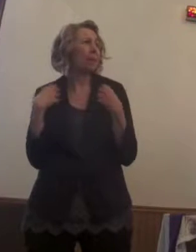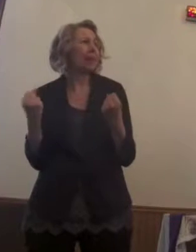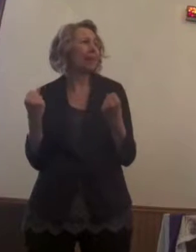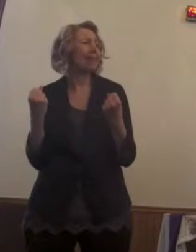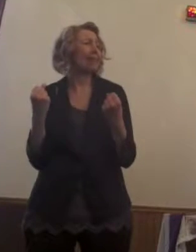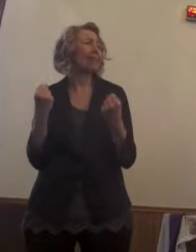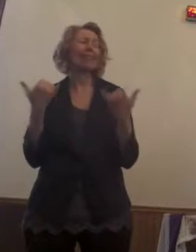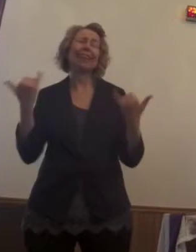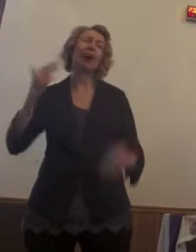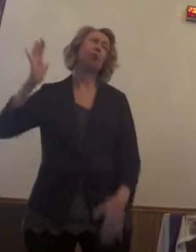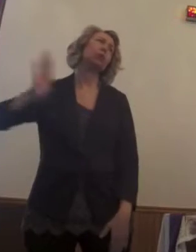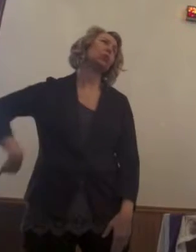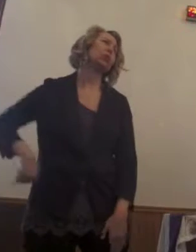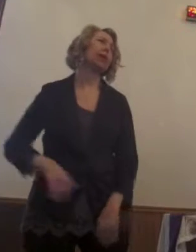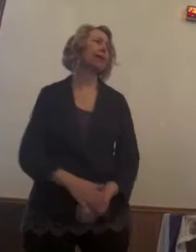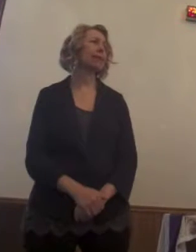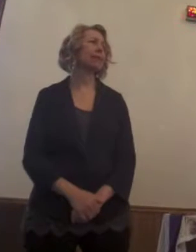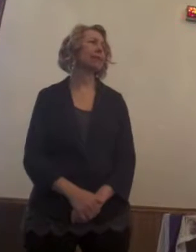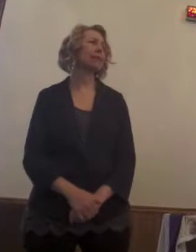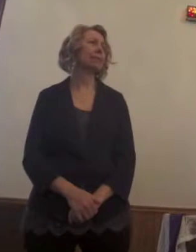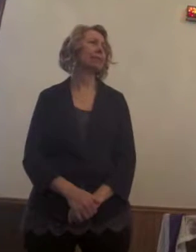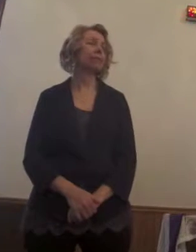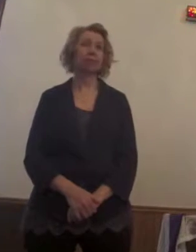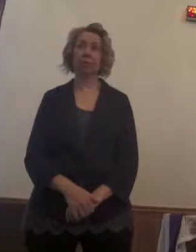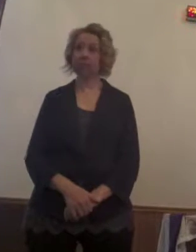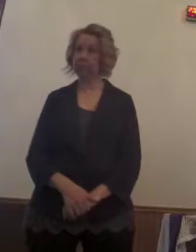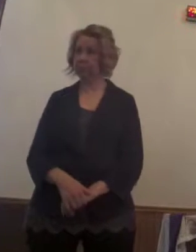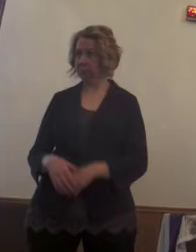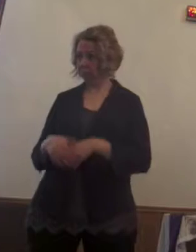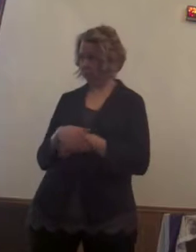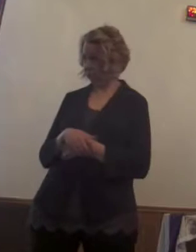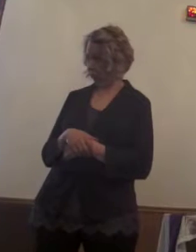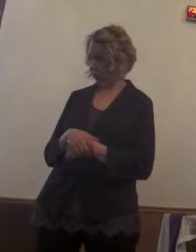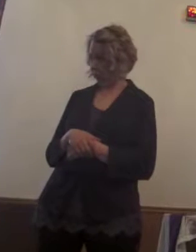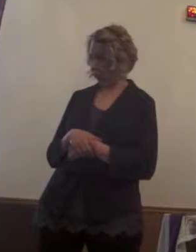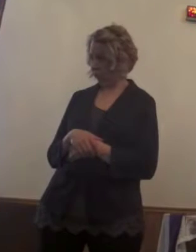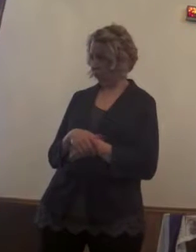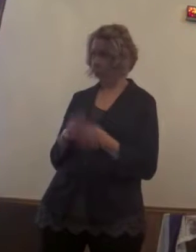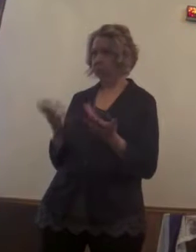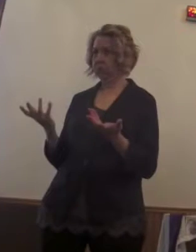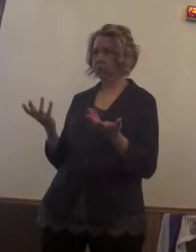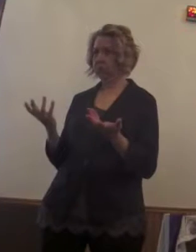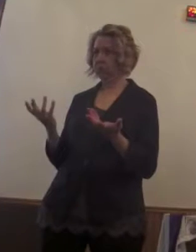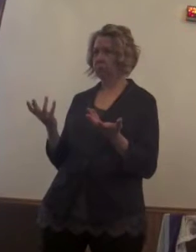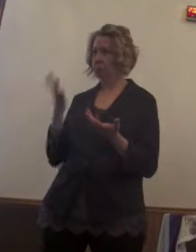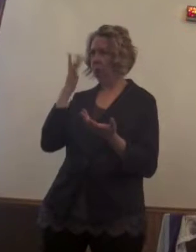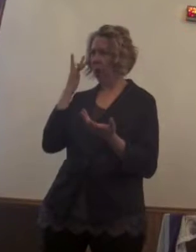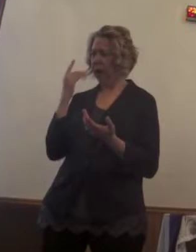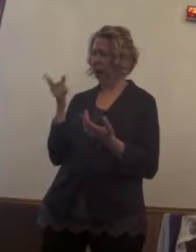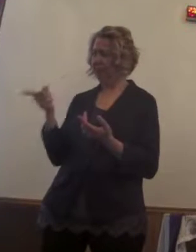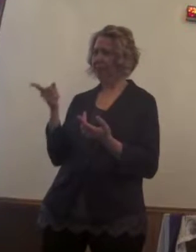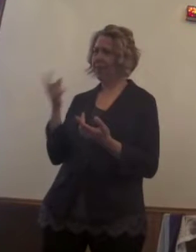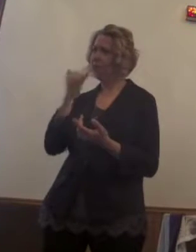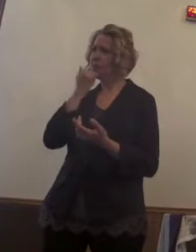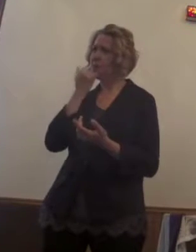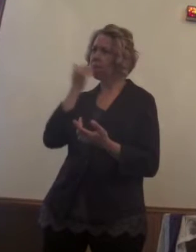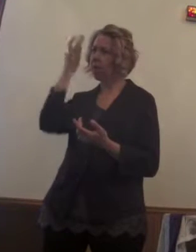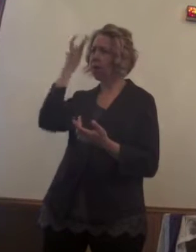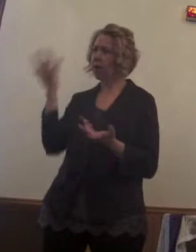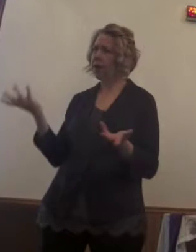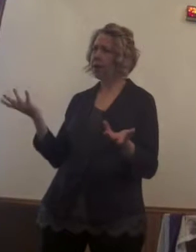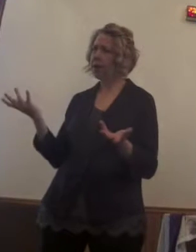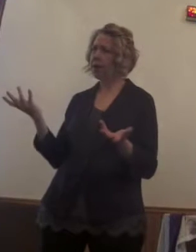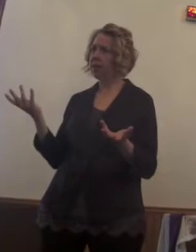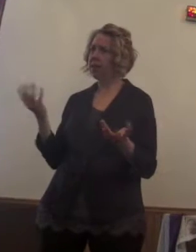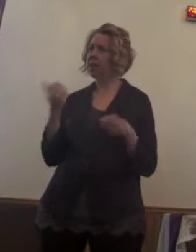Now some of you will hear this and say, sinful? What about that is sinful? That's